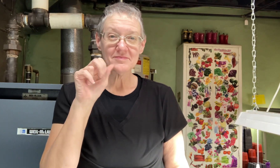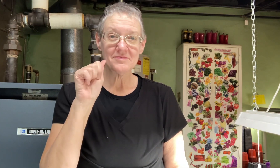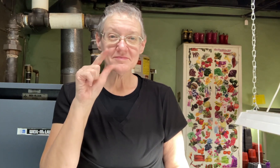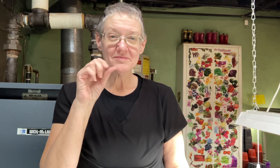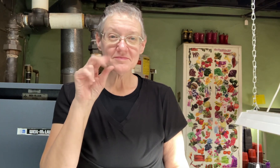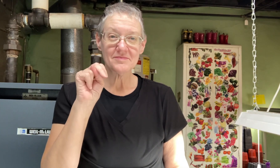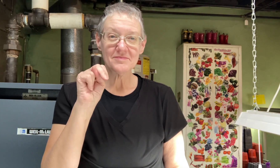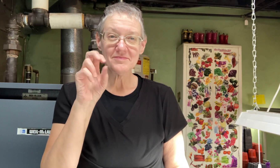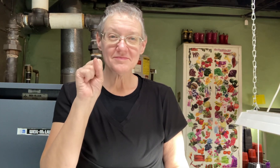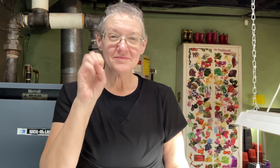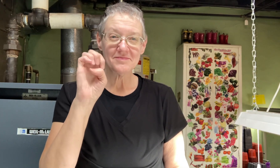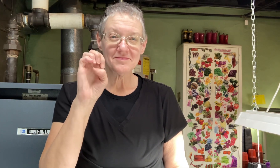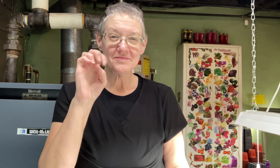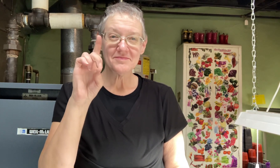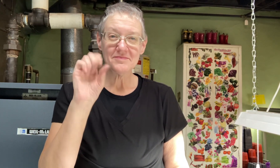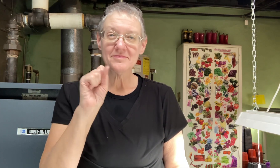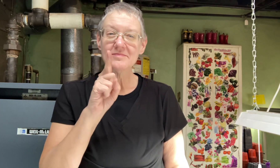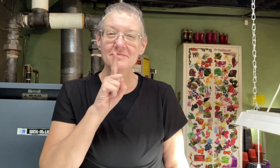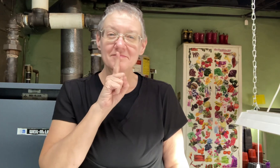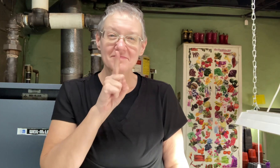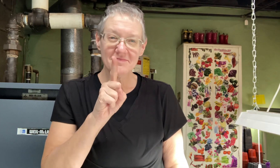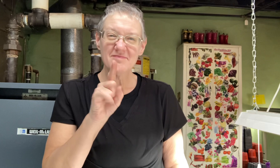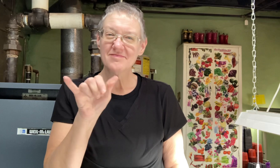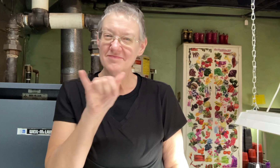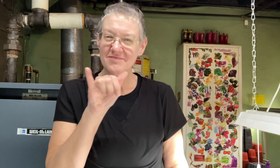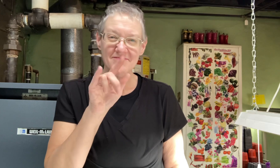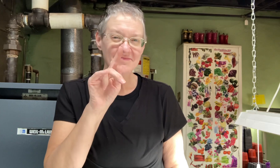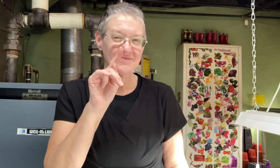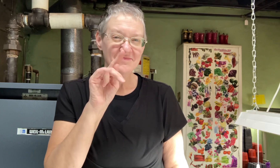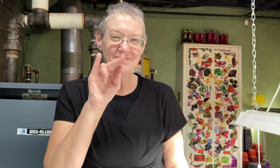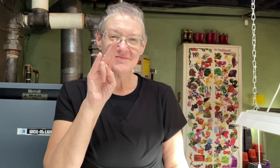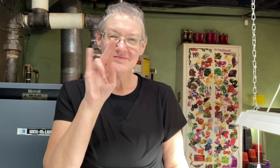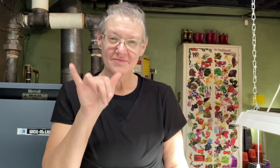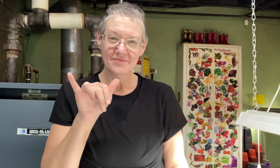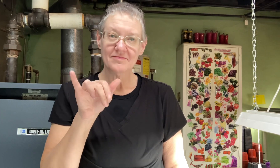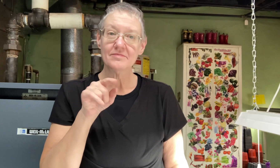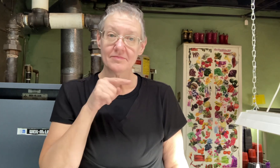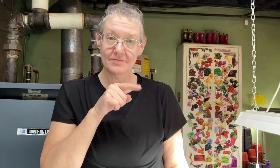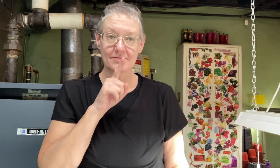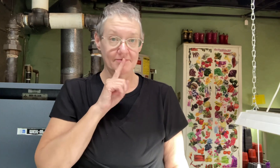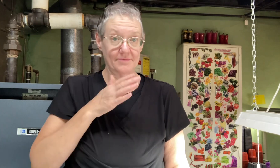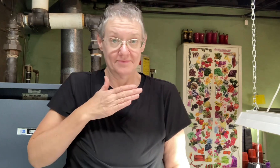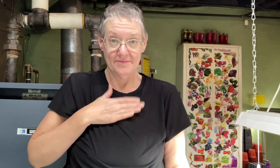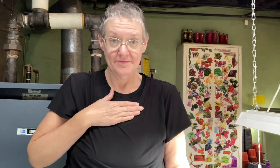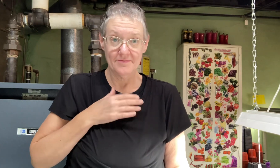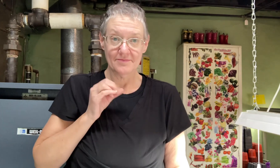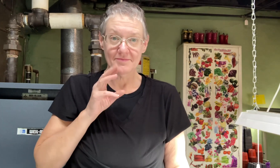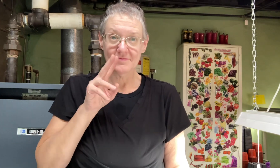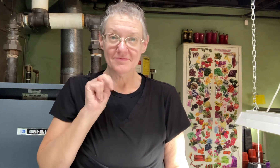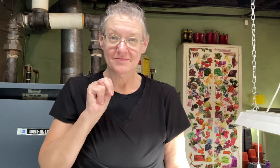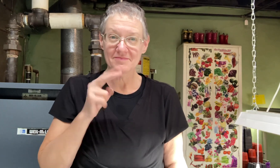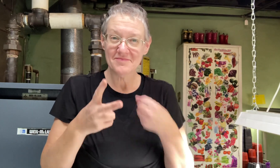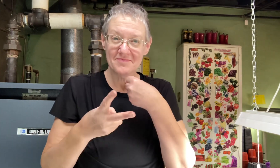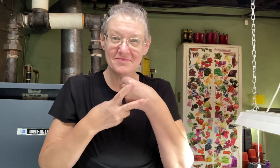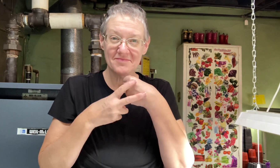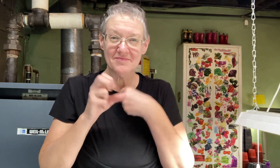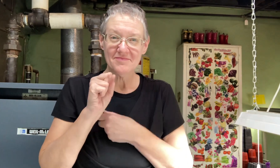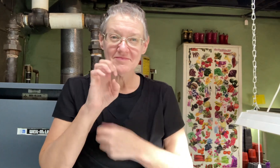snapdragon seeds and they are like the stevia they are tiny now these are my own